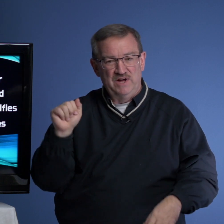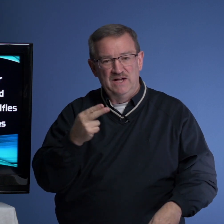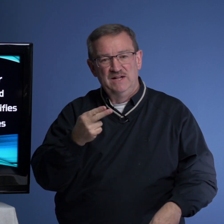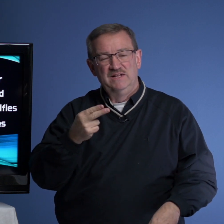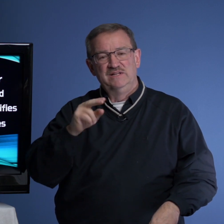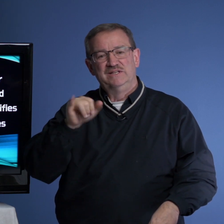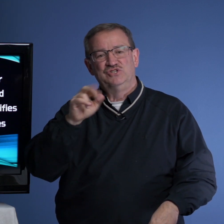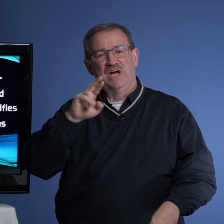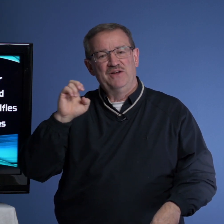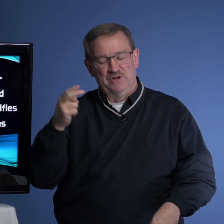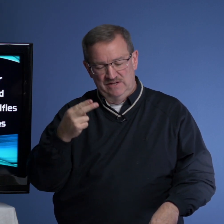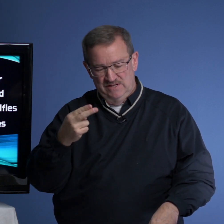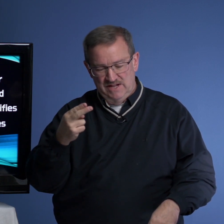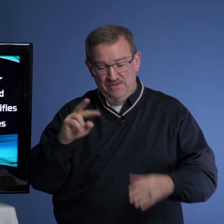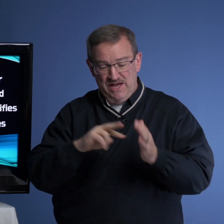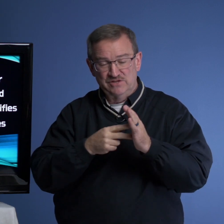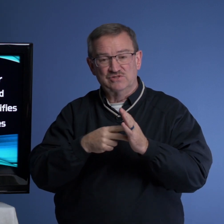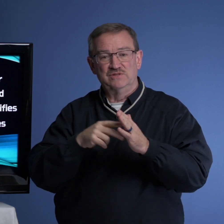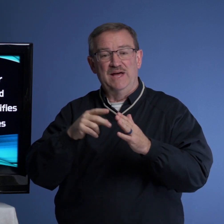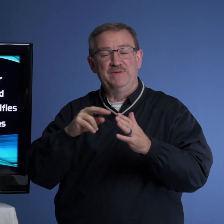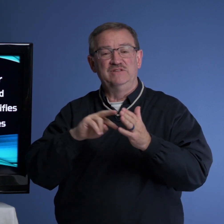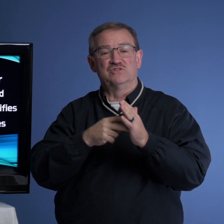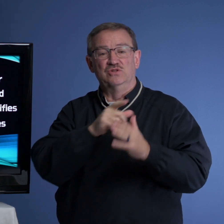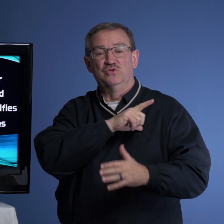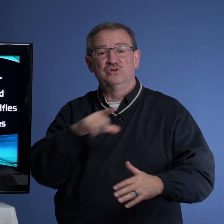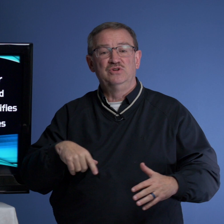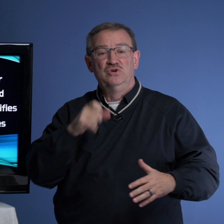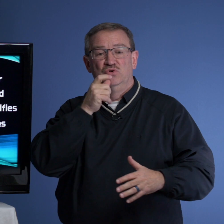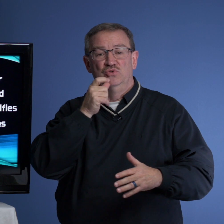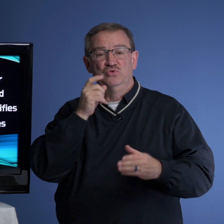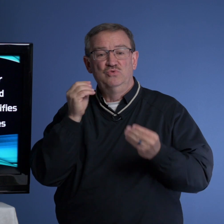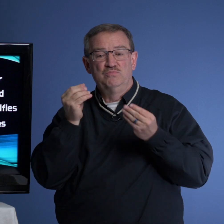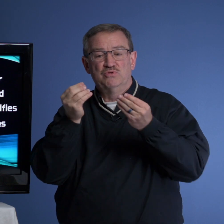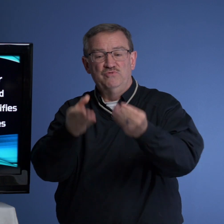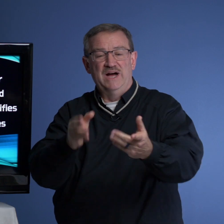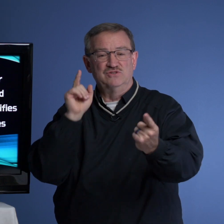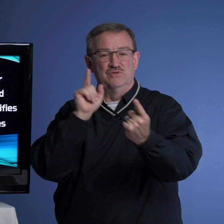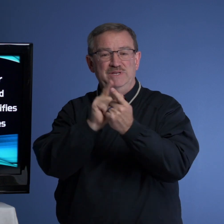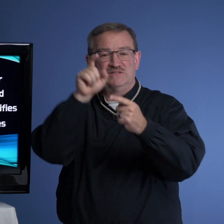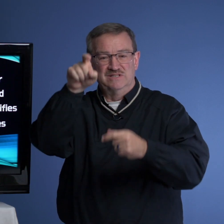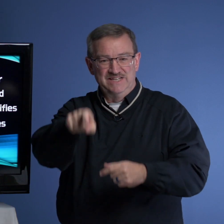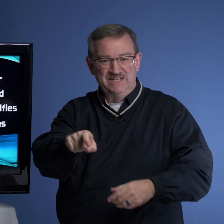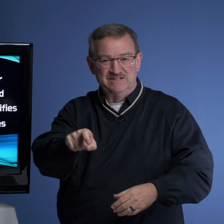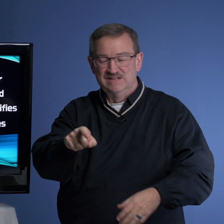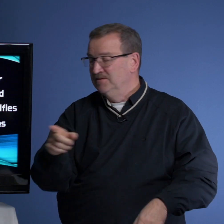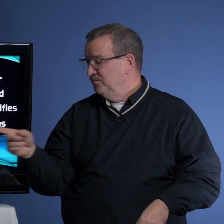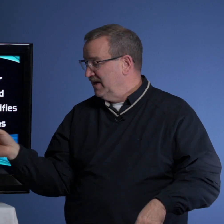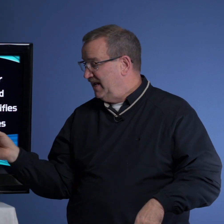Jireh. And that means the Lord who provides or meets the needs. And